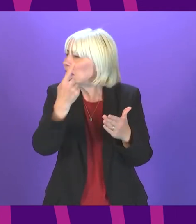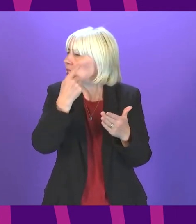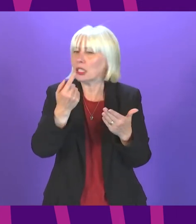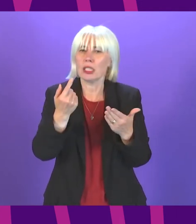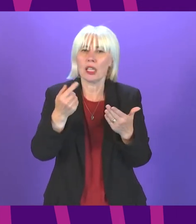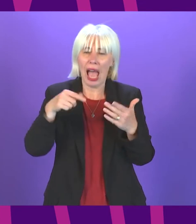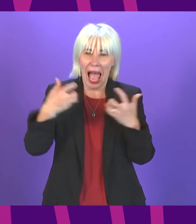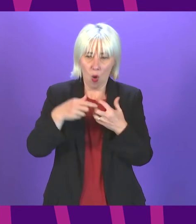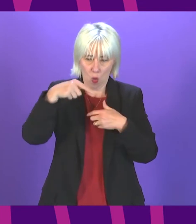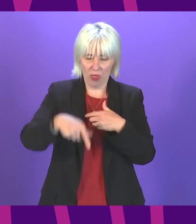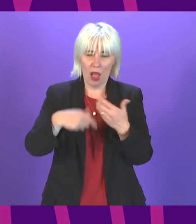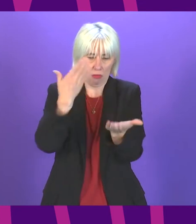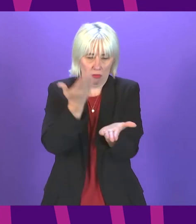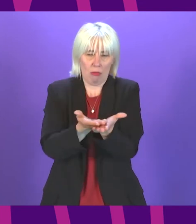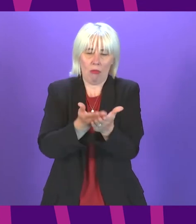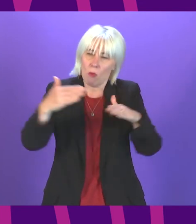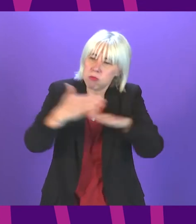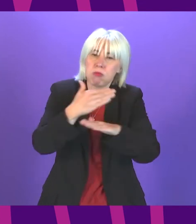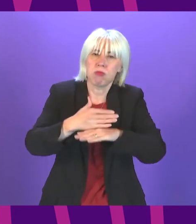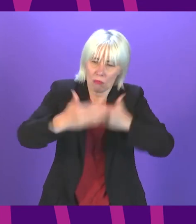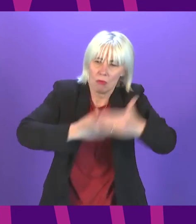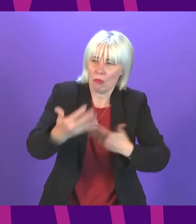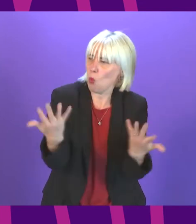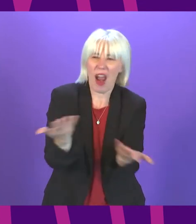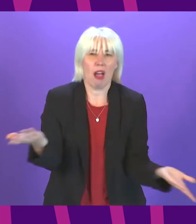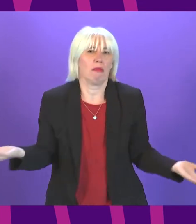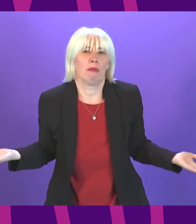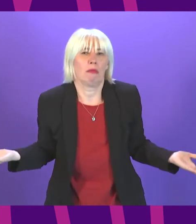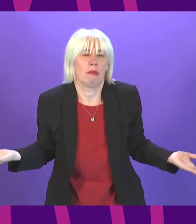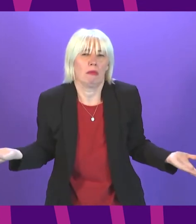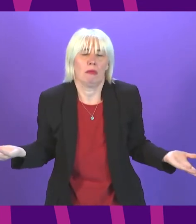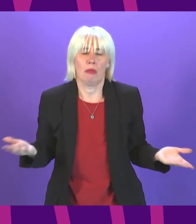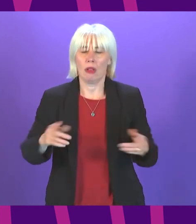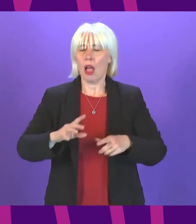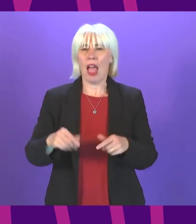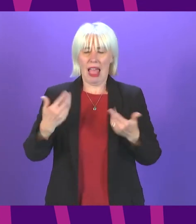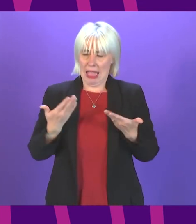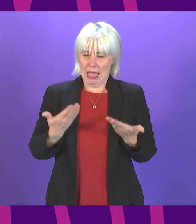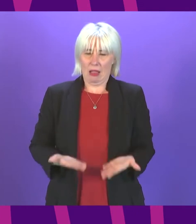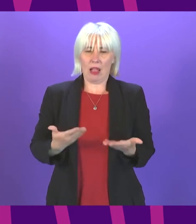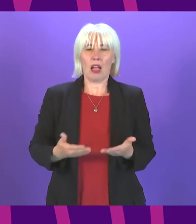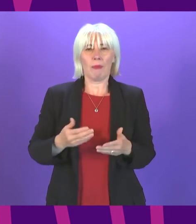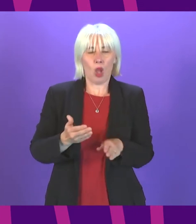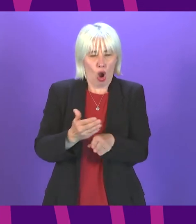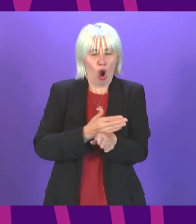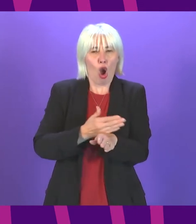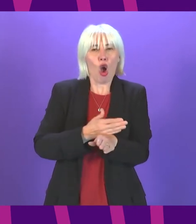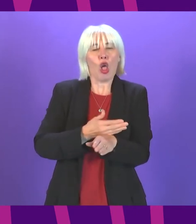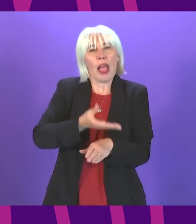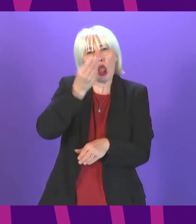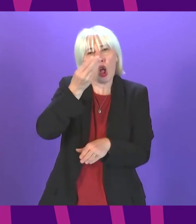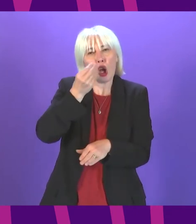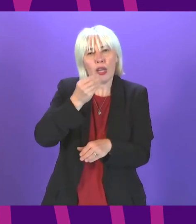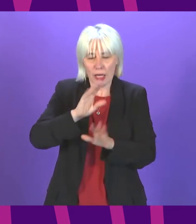work on how this pledge will be delivered in practice it it comes at a time when existing early learning and childcare settings